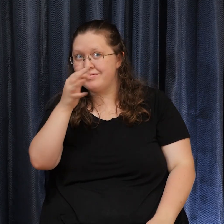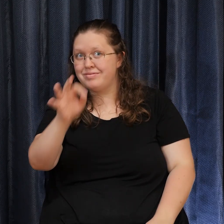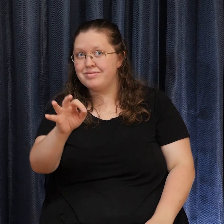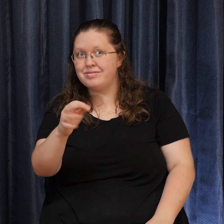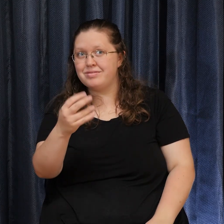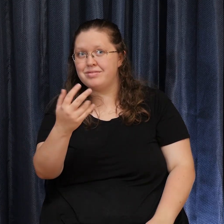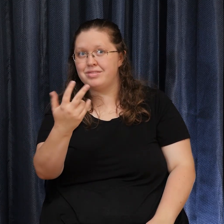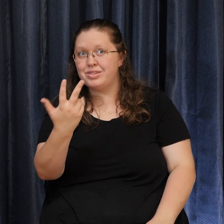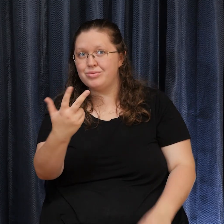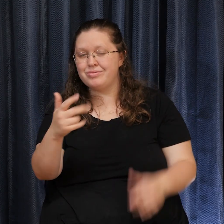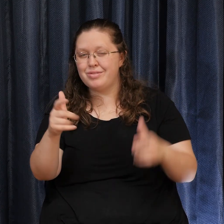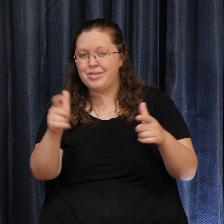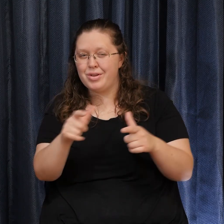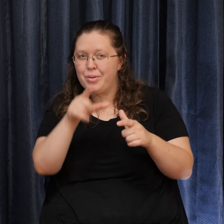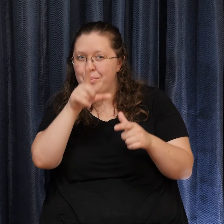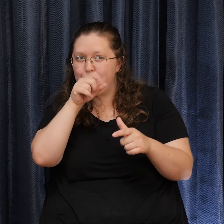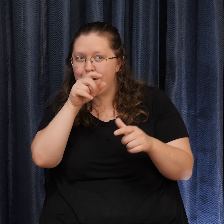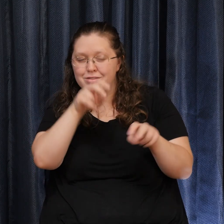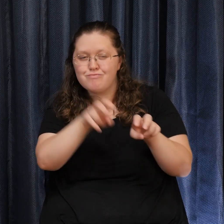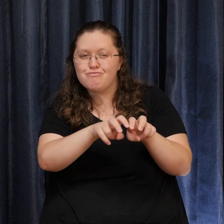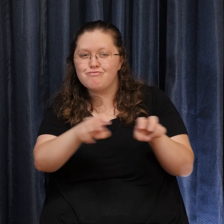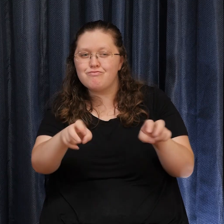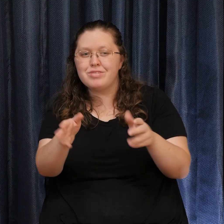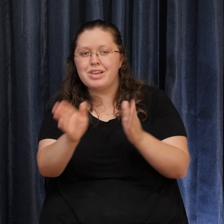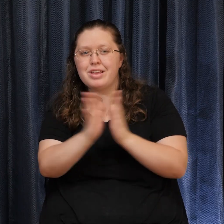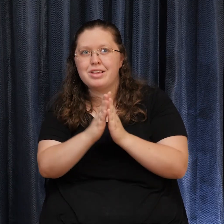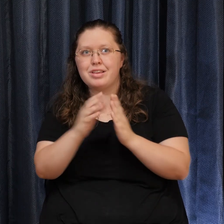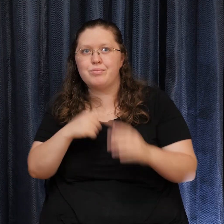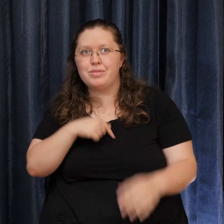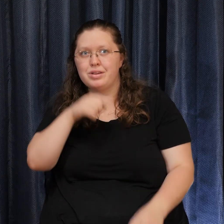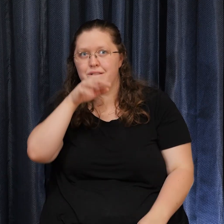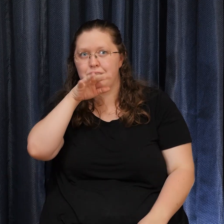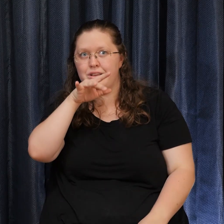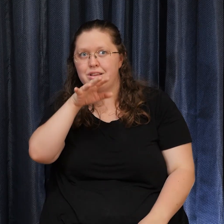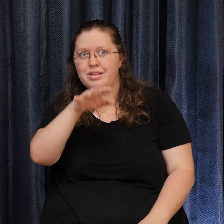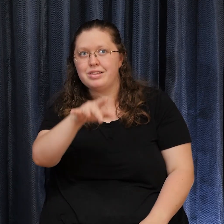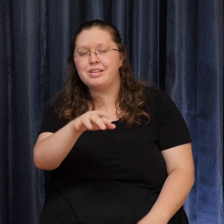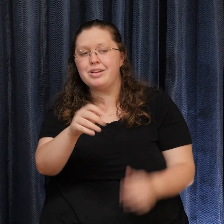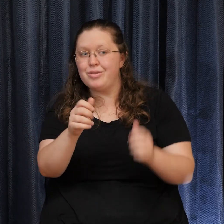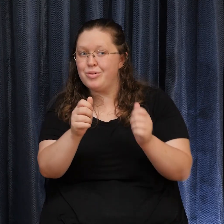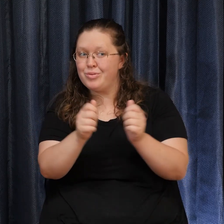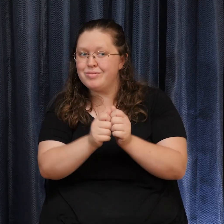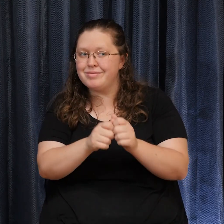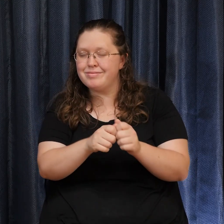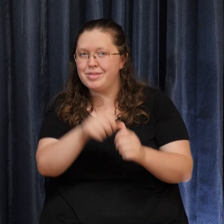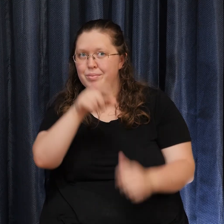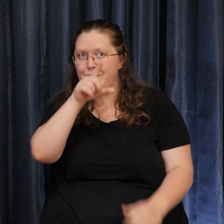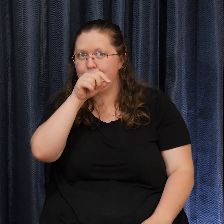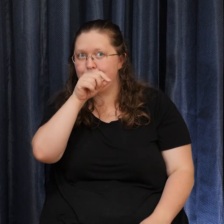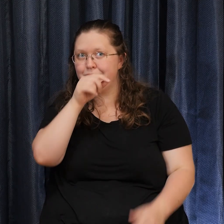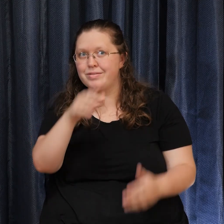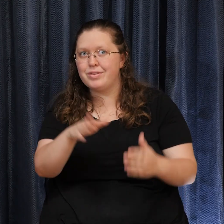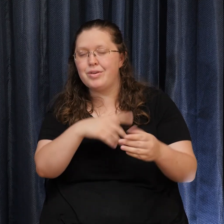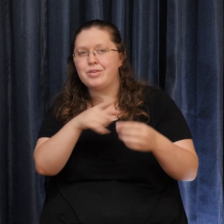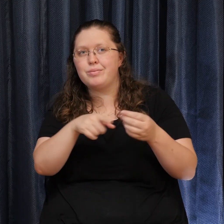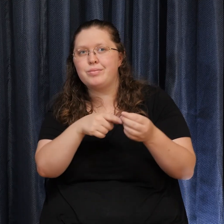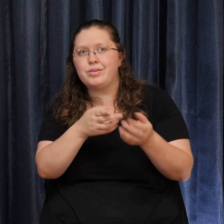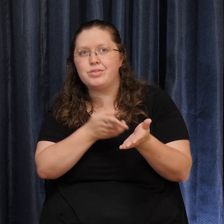along A song A song about truth A song A song about me And you